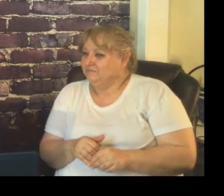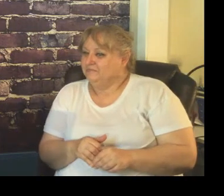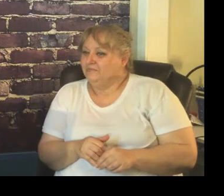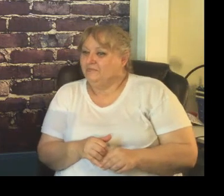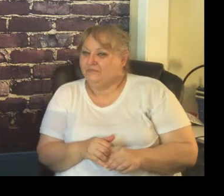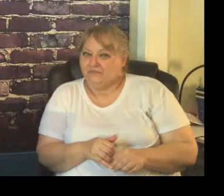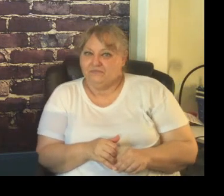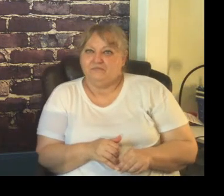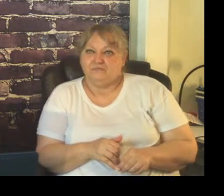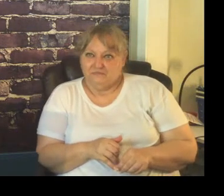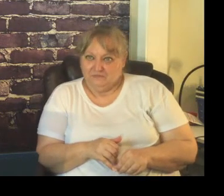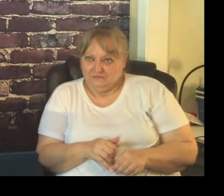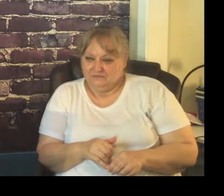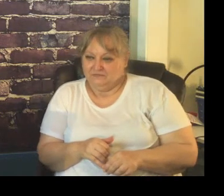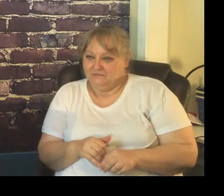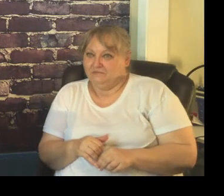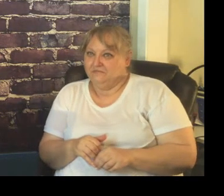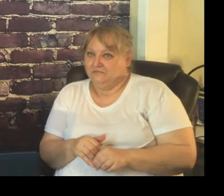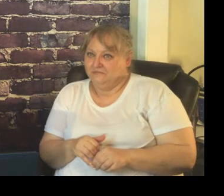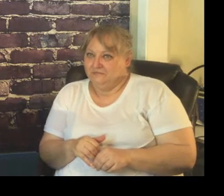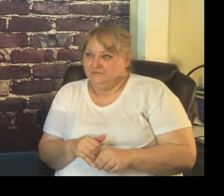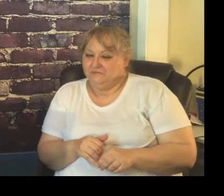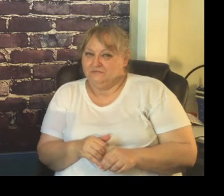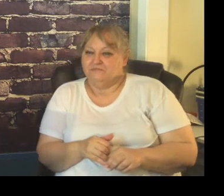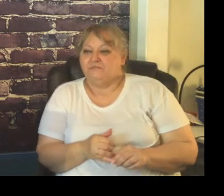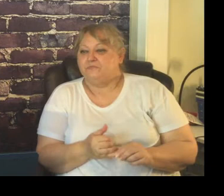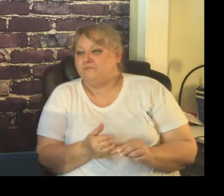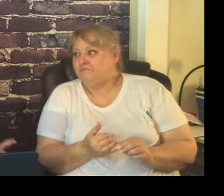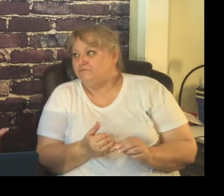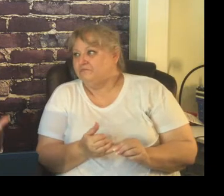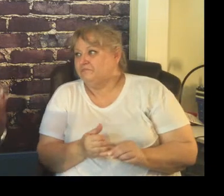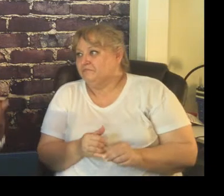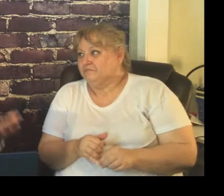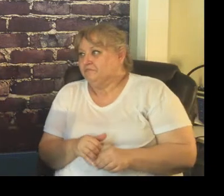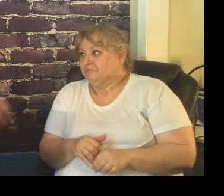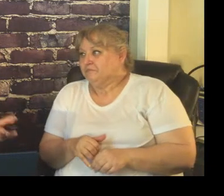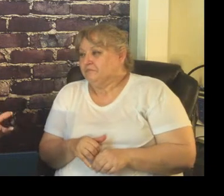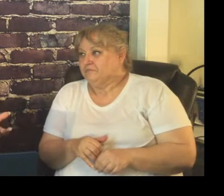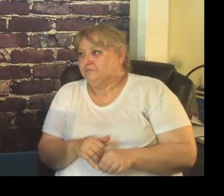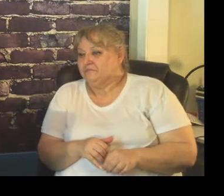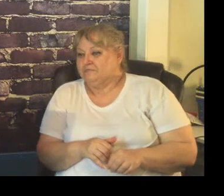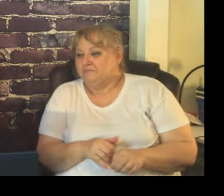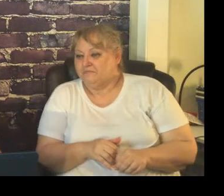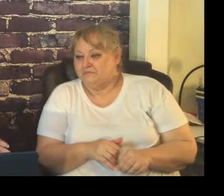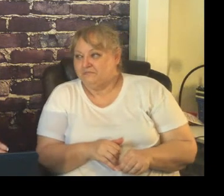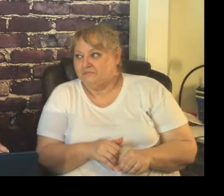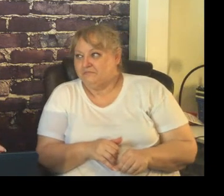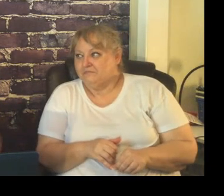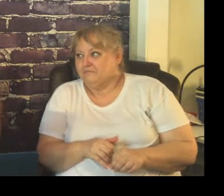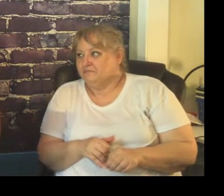how do you think you want your classroom to run when the students walk in for the whole time they're in there